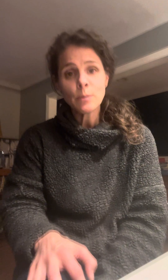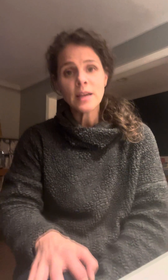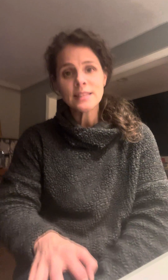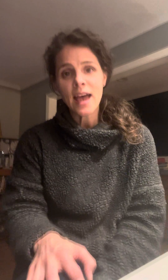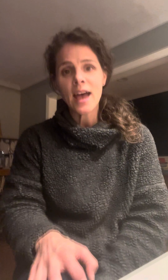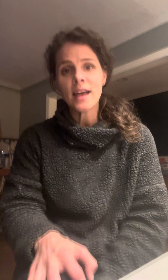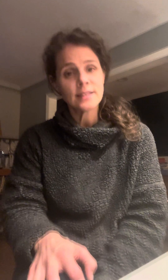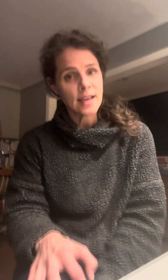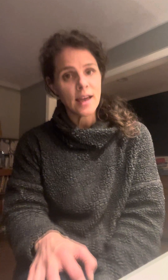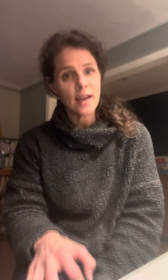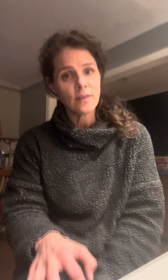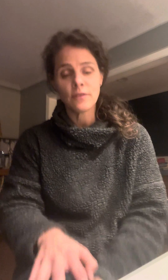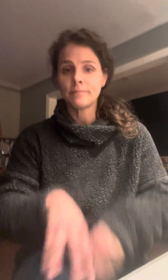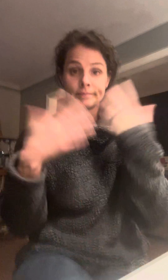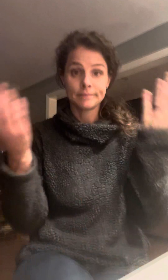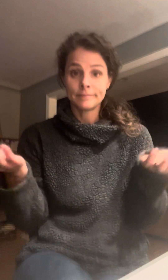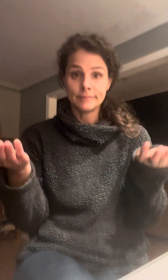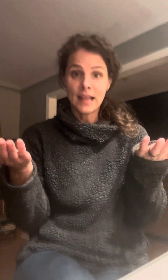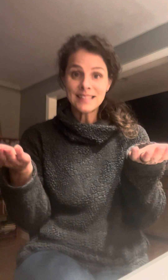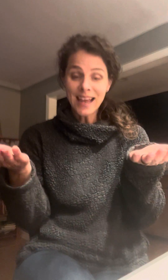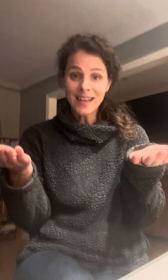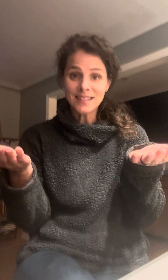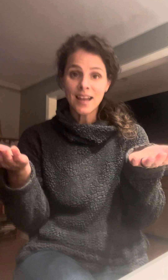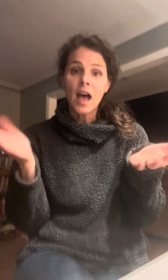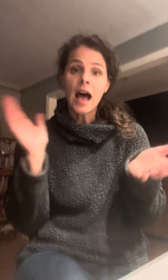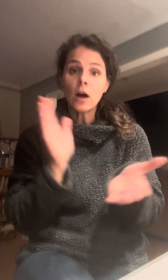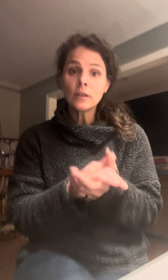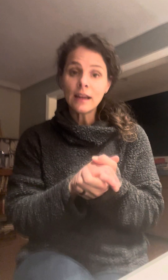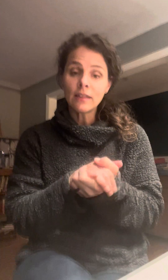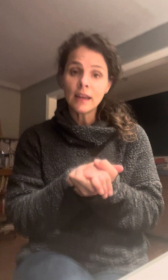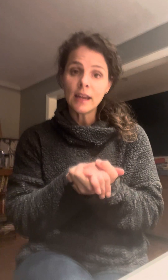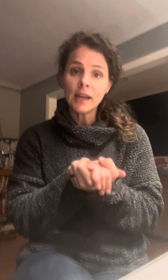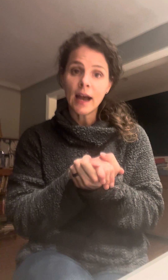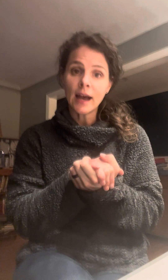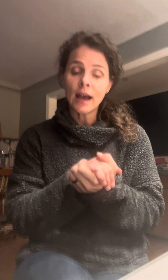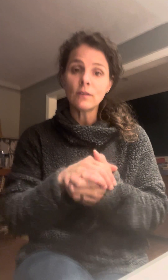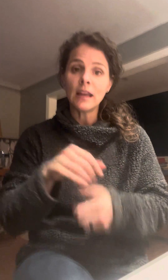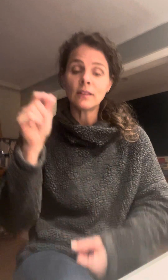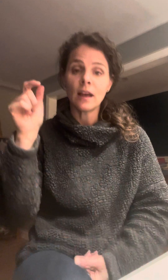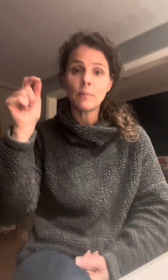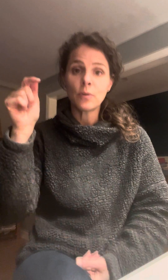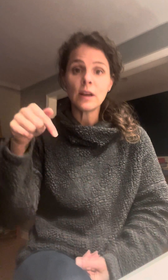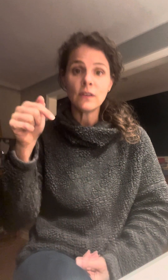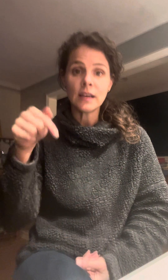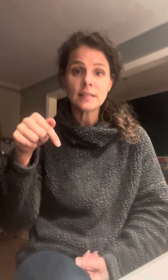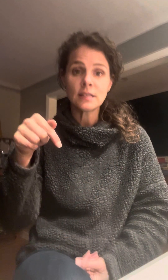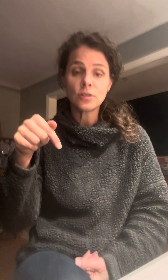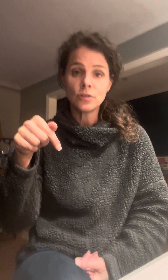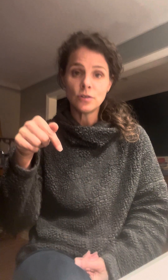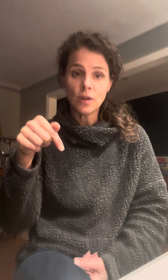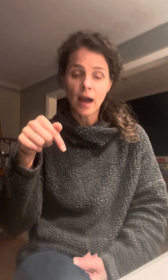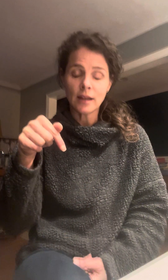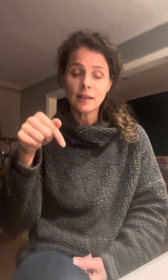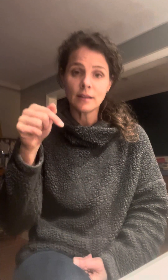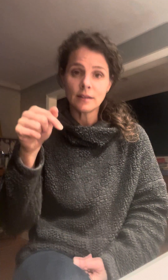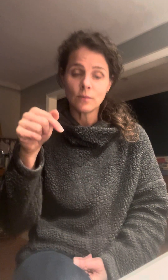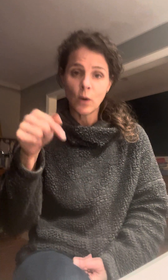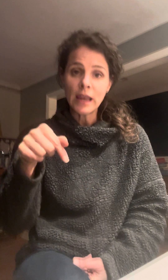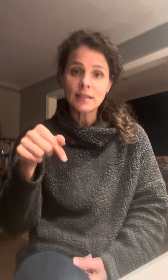possessive. That's it. I'll link the previous weeks